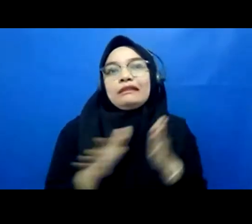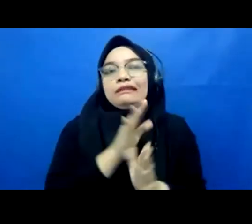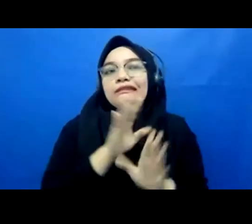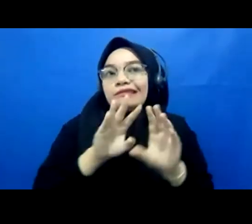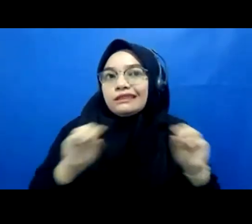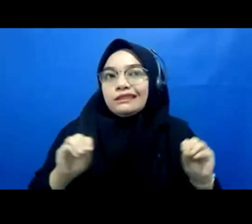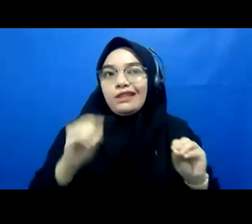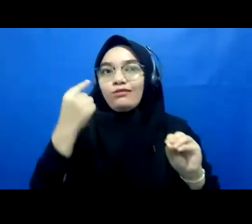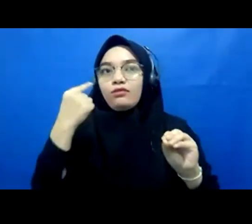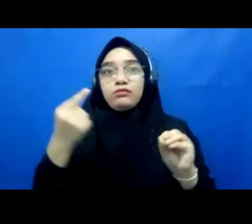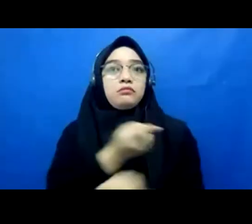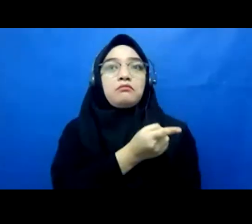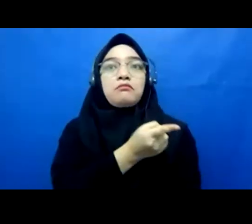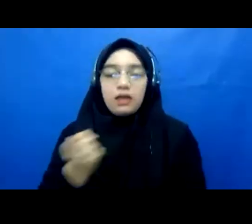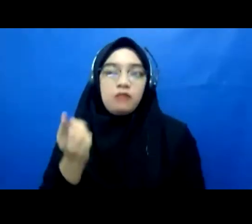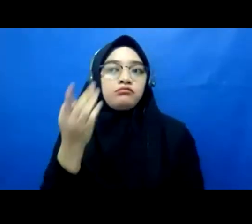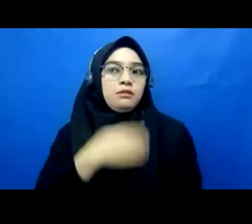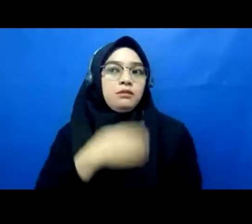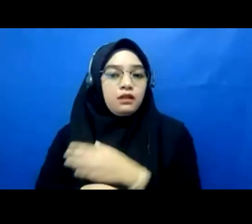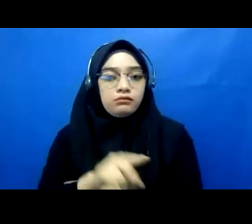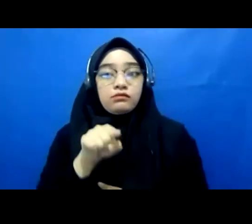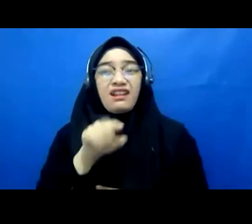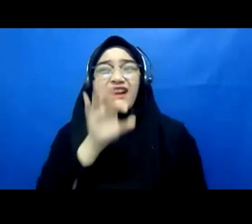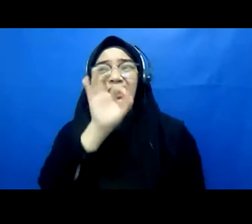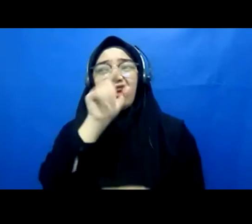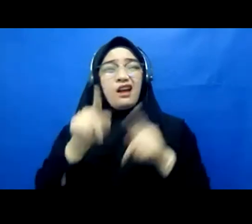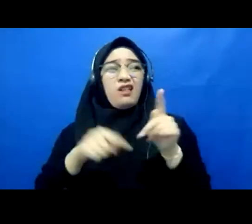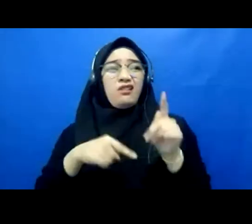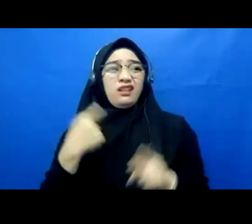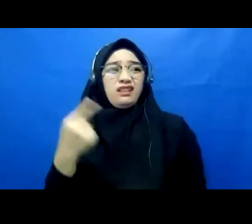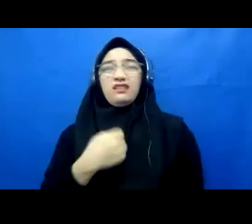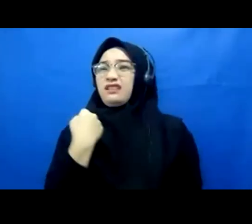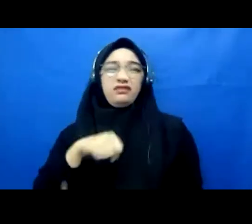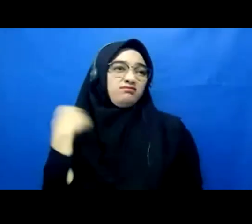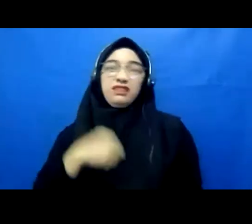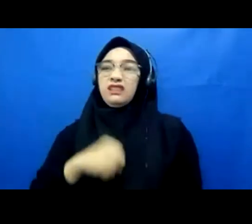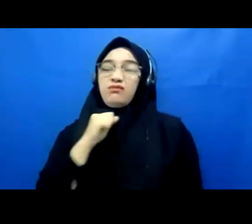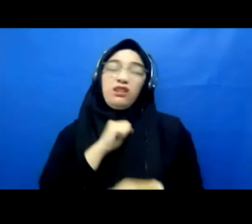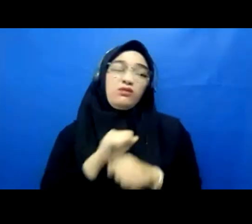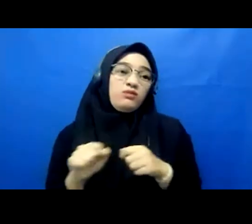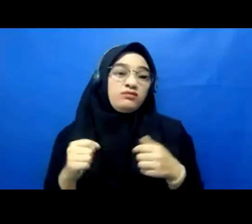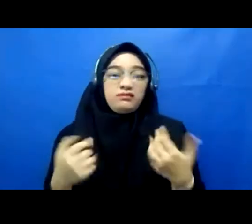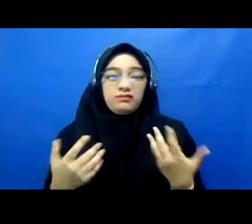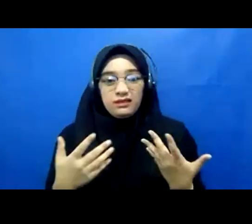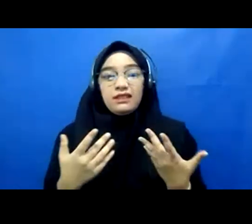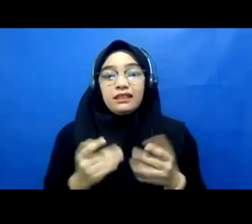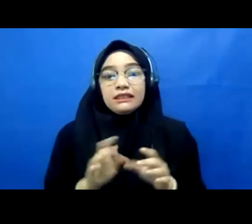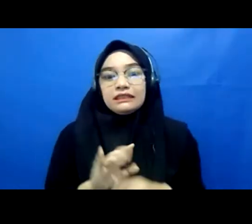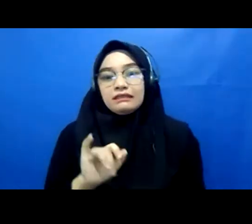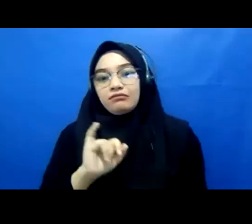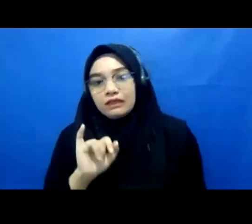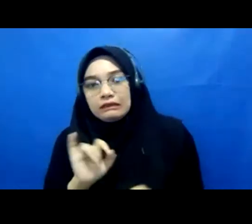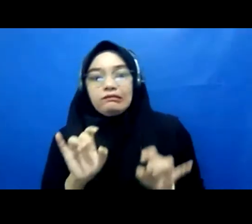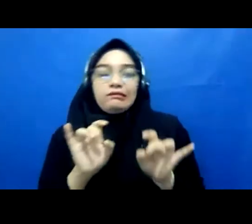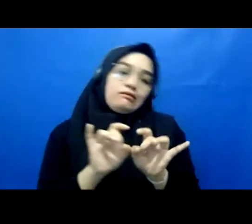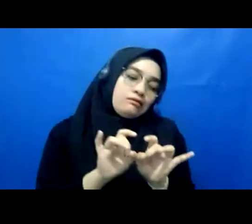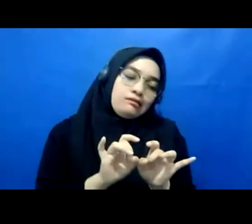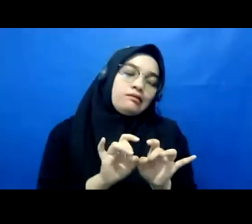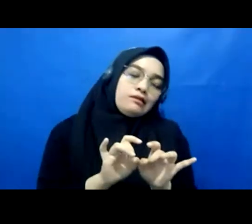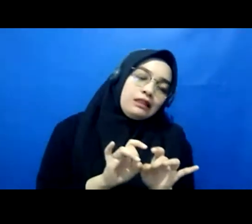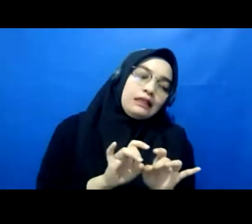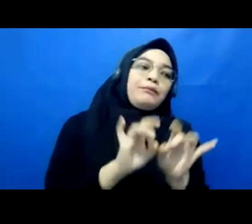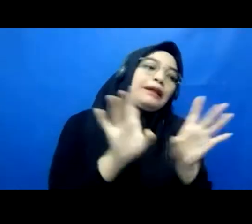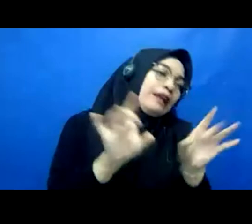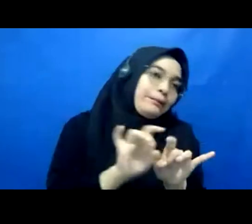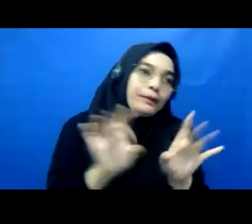if i cannot create job that means i place you in uh different cafes hawker center if i cannot create job